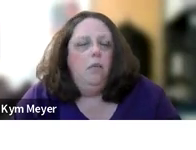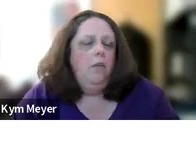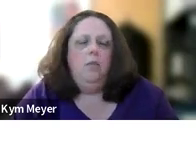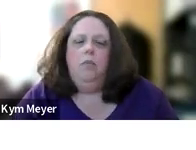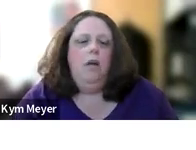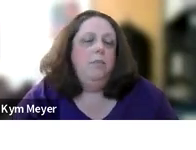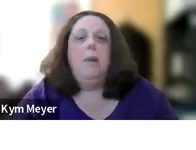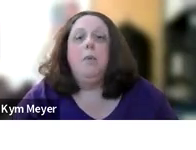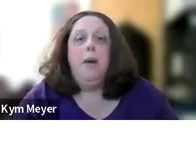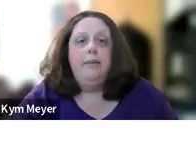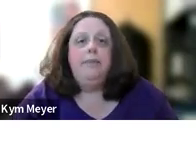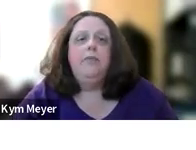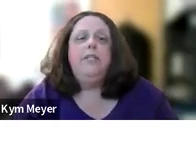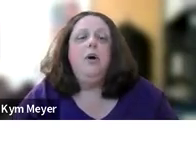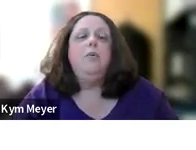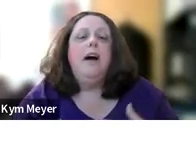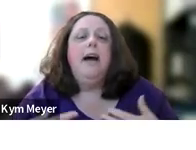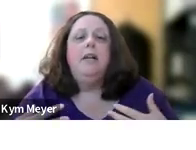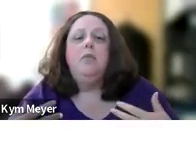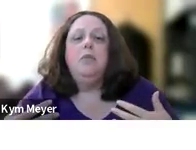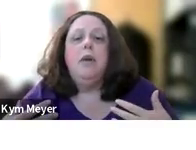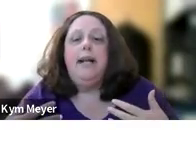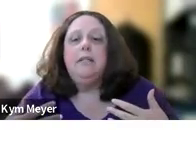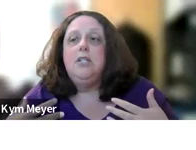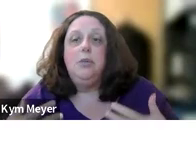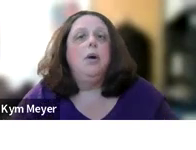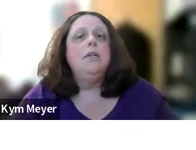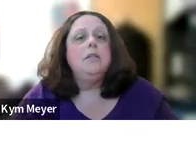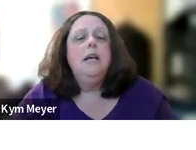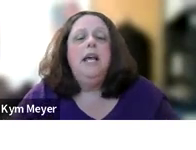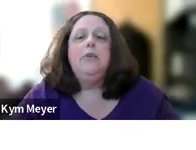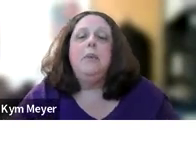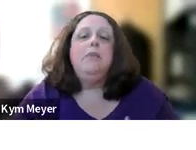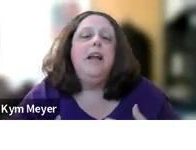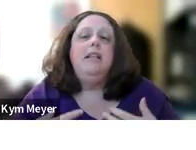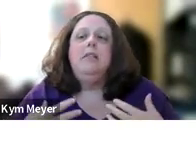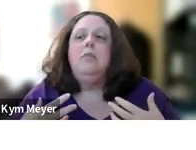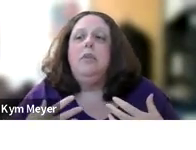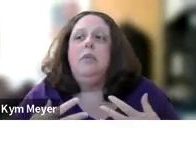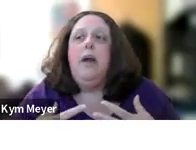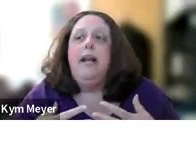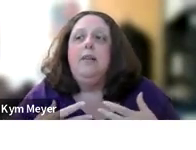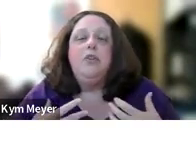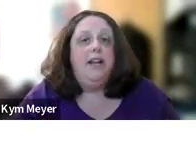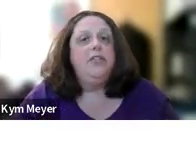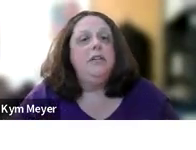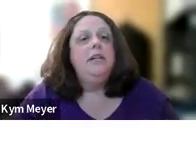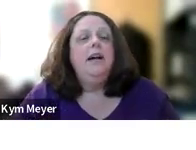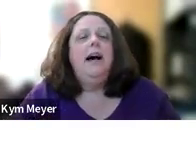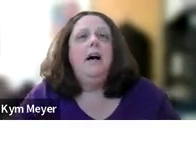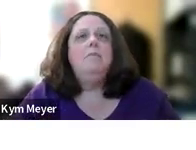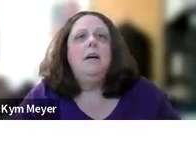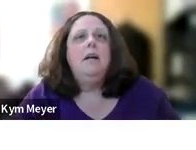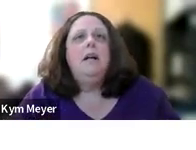the proper way, if we don't provide the right supports, if we're not providing the right intervention,